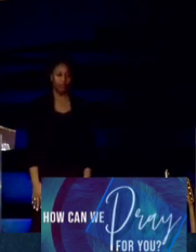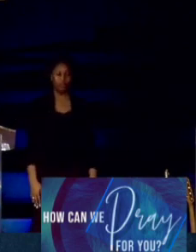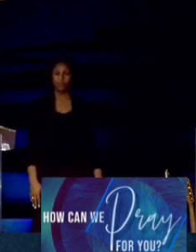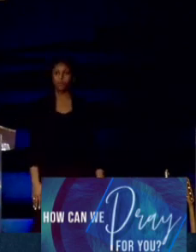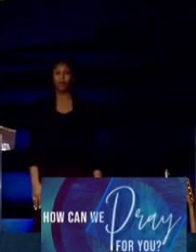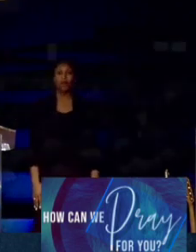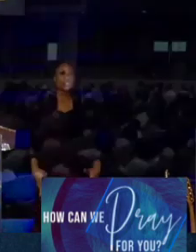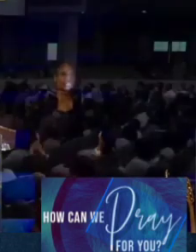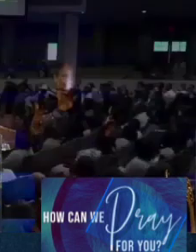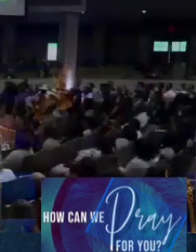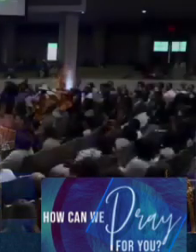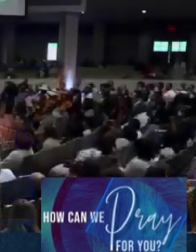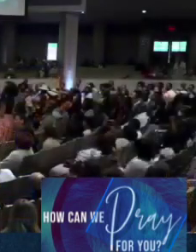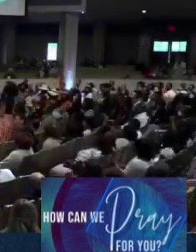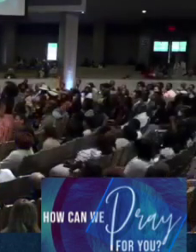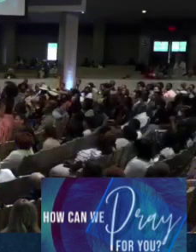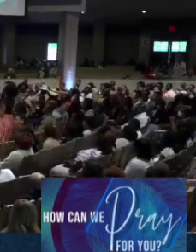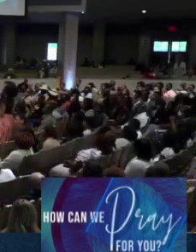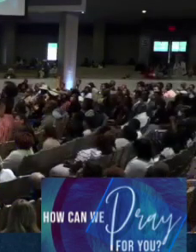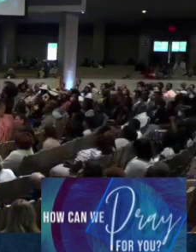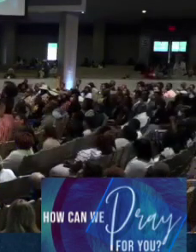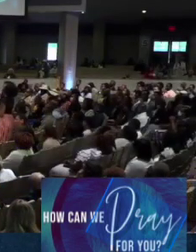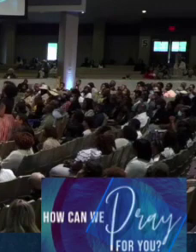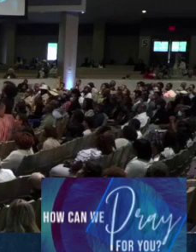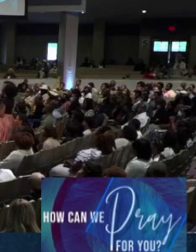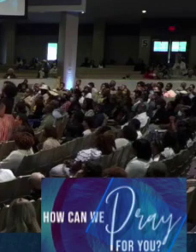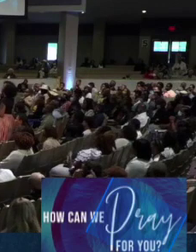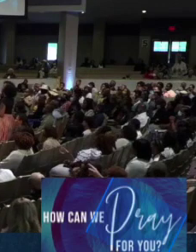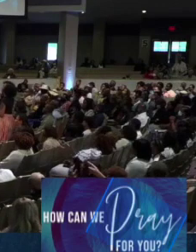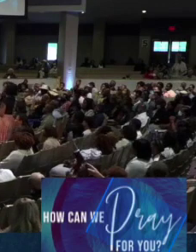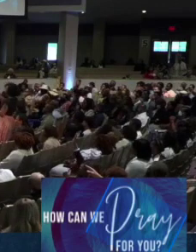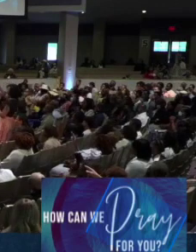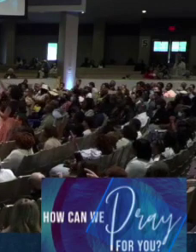And when you get done telling them, do what Jesus did, then disappear.